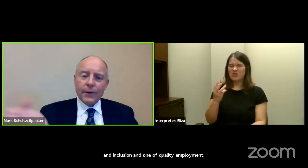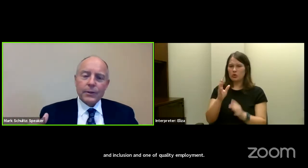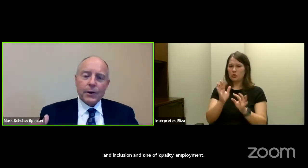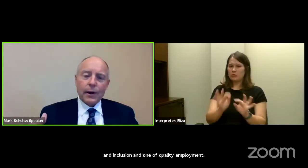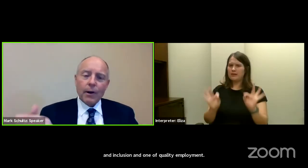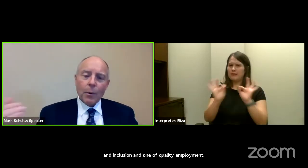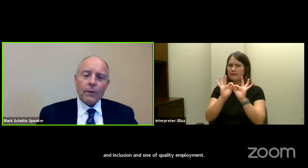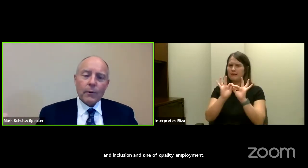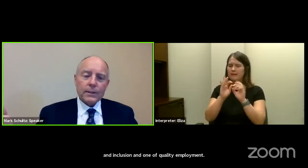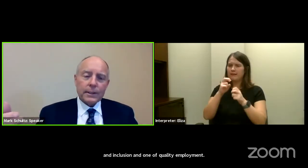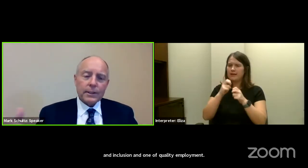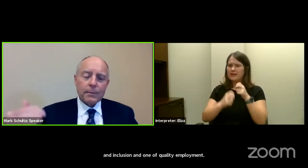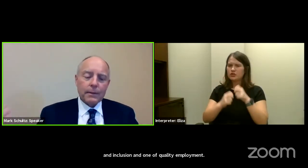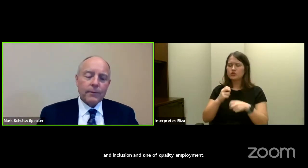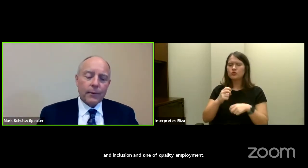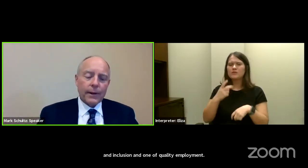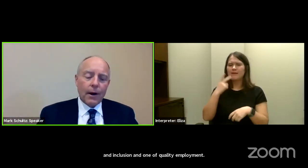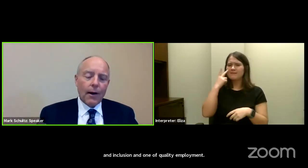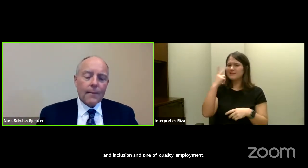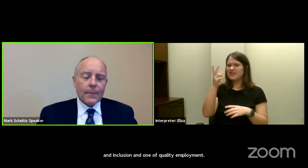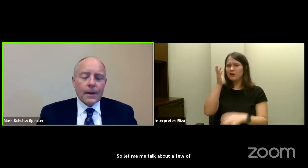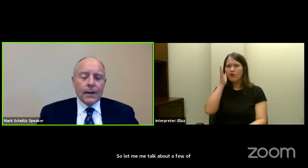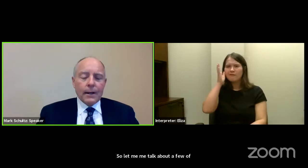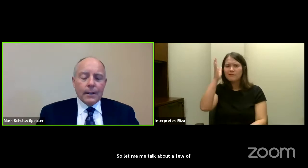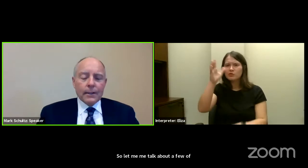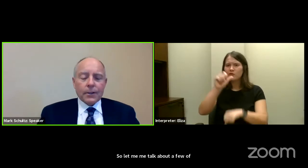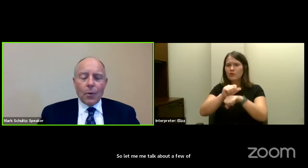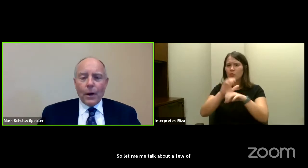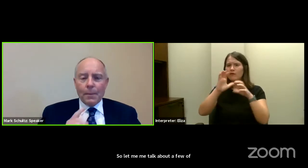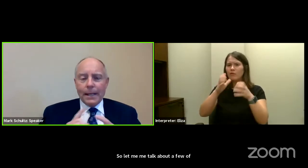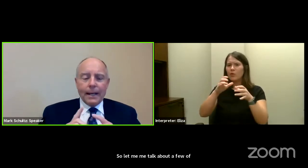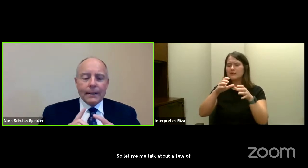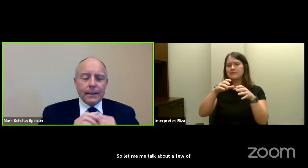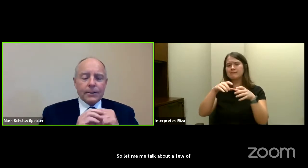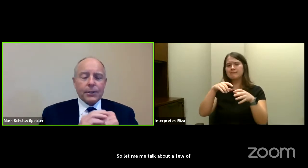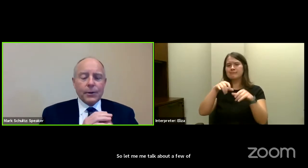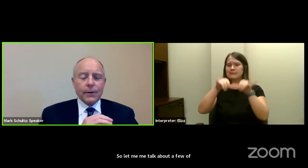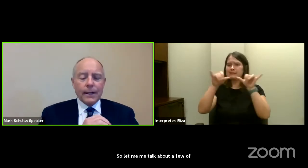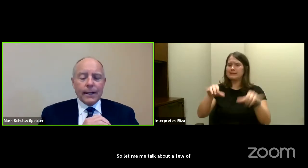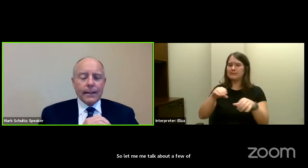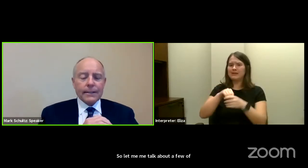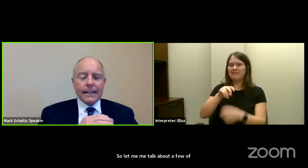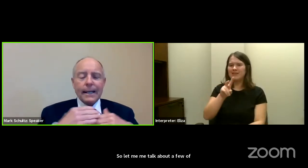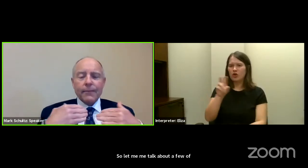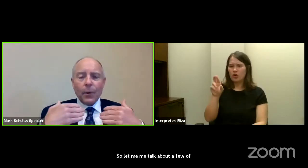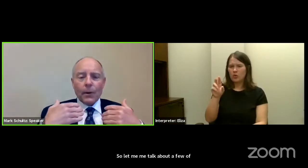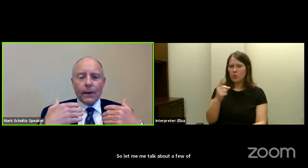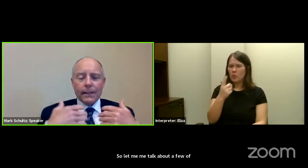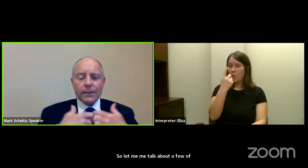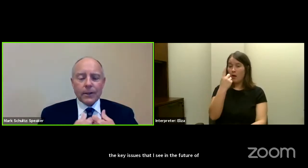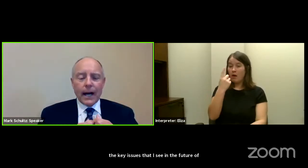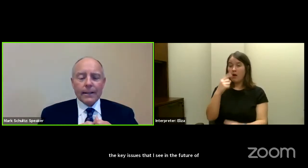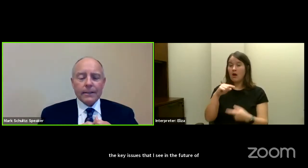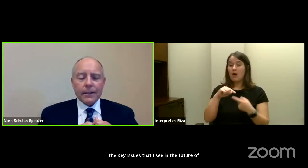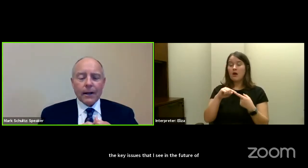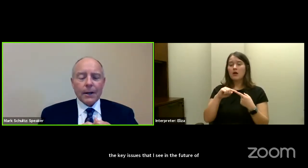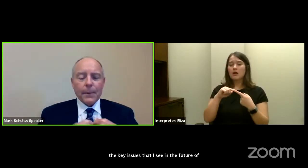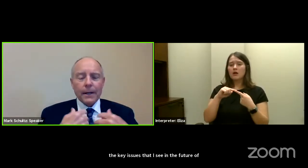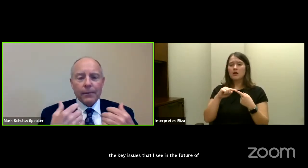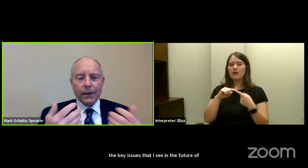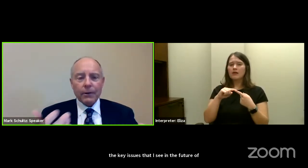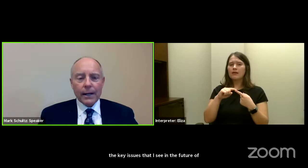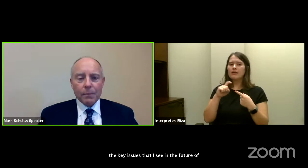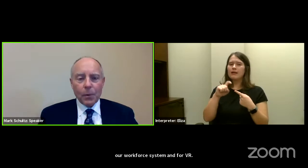in the future of our workforce system and for VR. So one immediate issue is the need for additional guidance